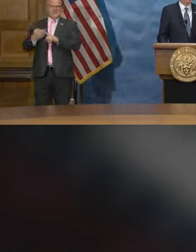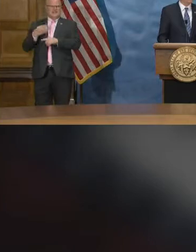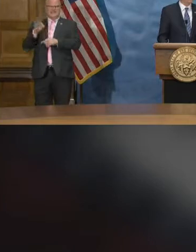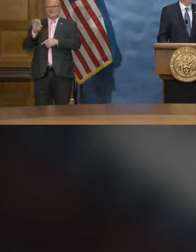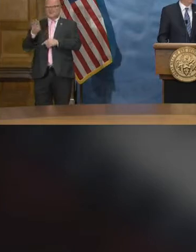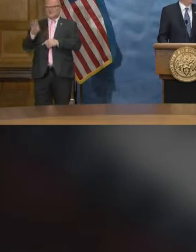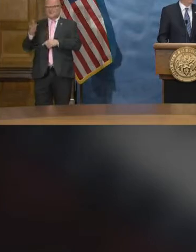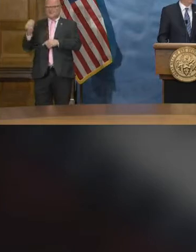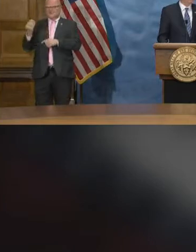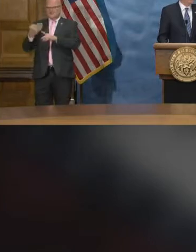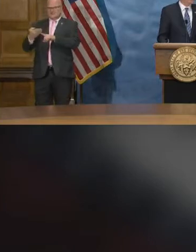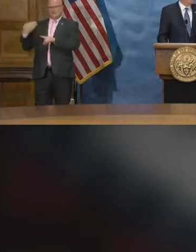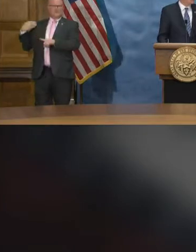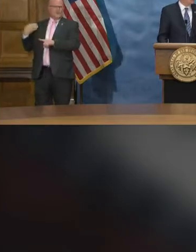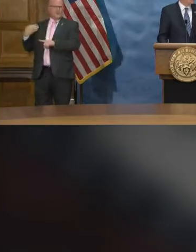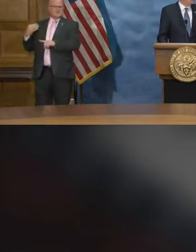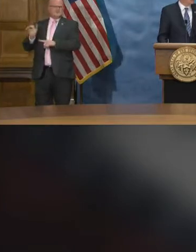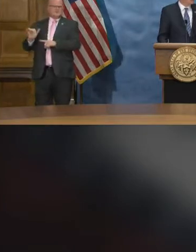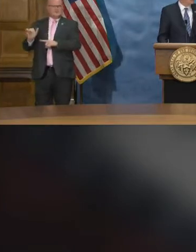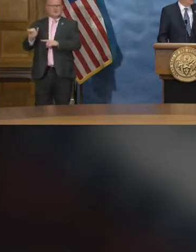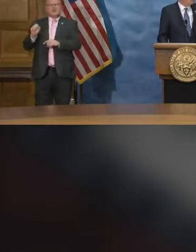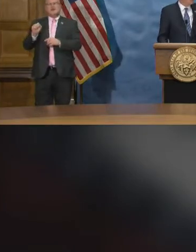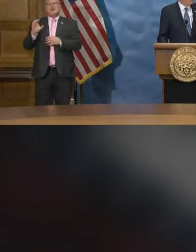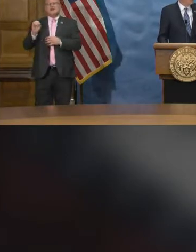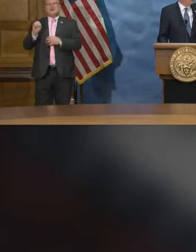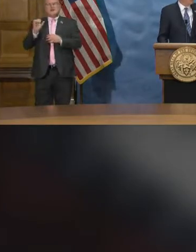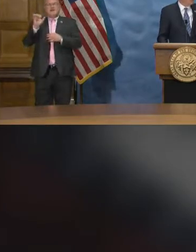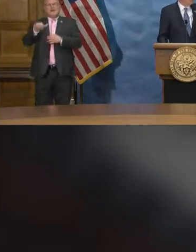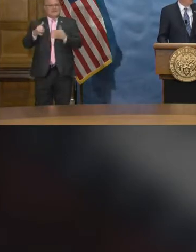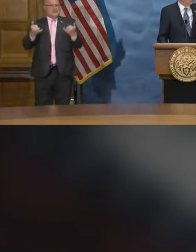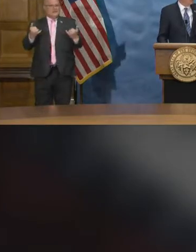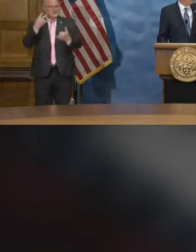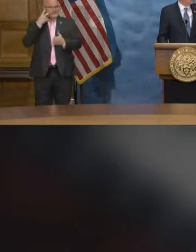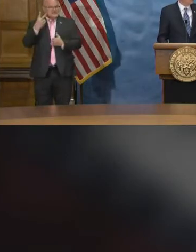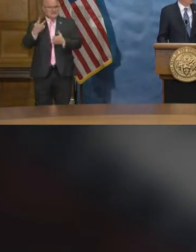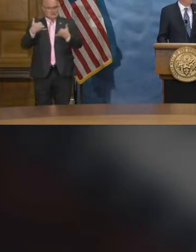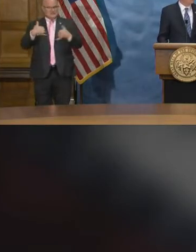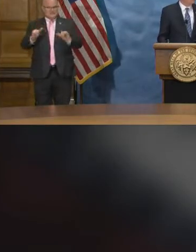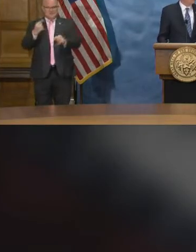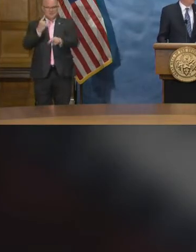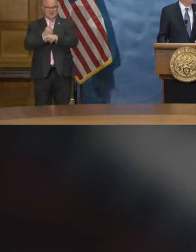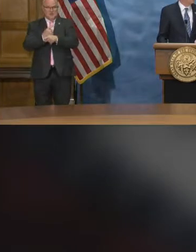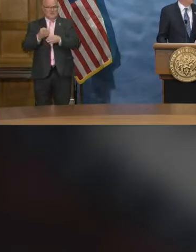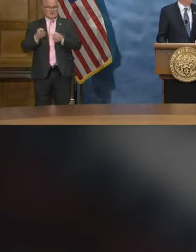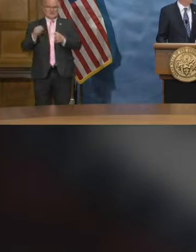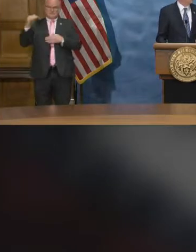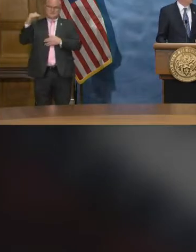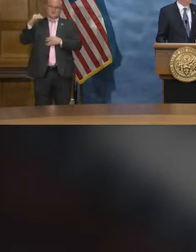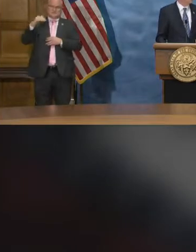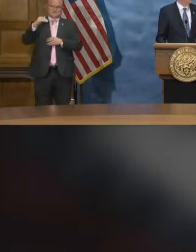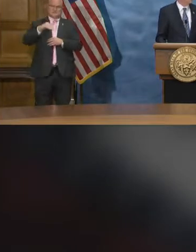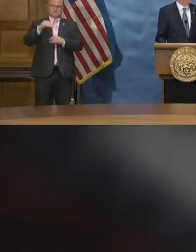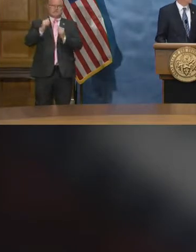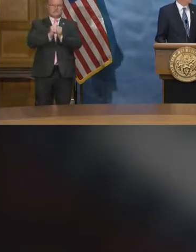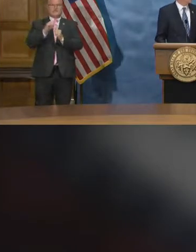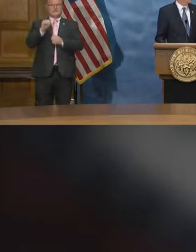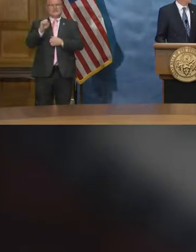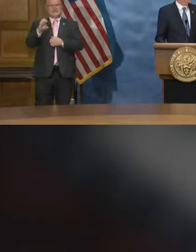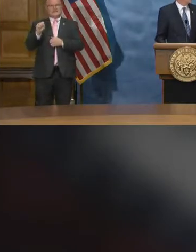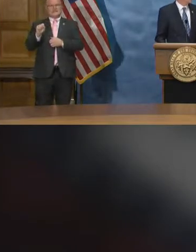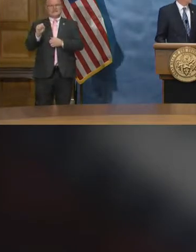February 14th as well. So with that, you can see we're still in the right direction in terms of our cases.